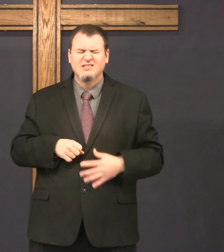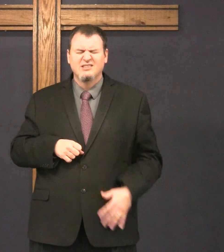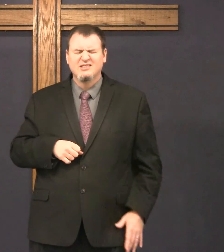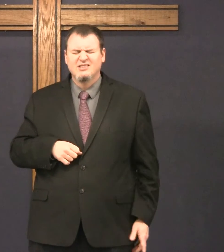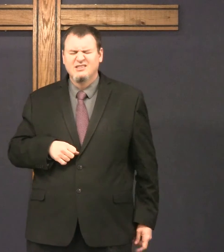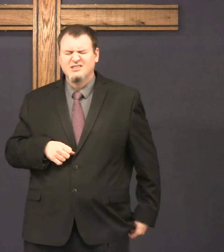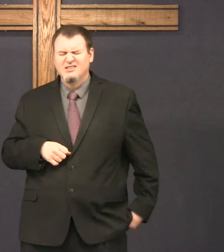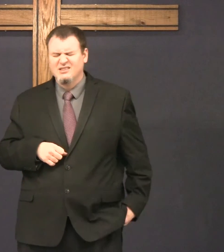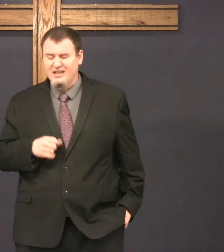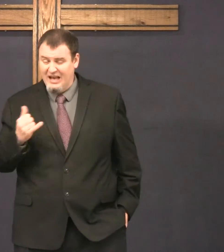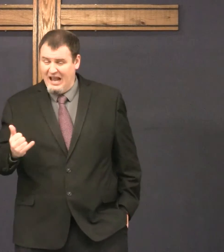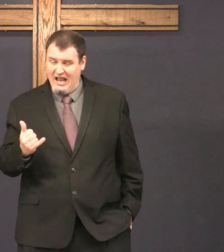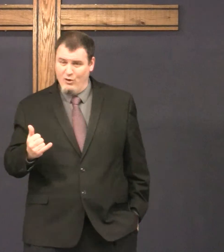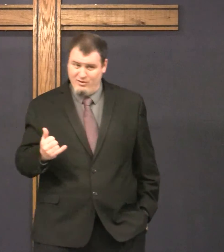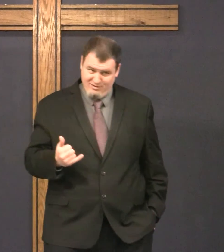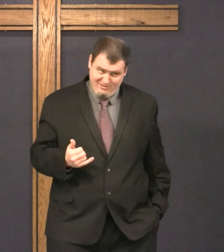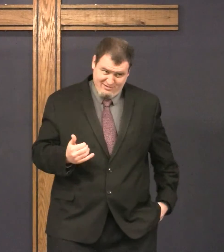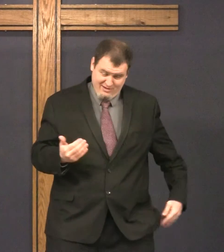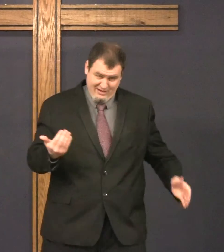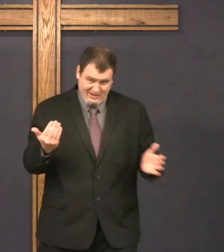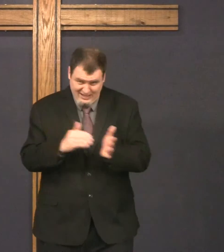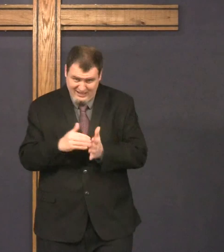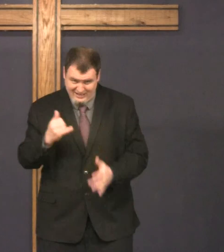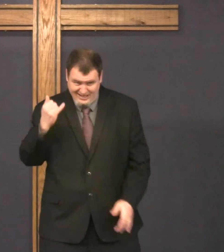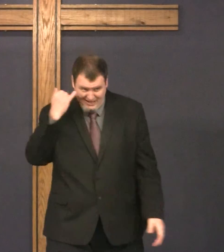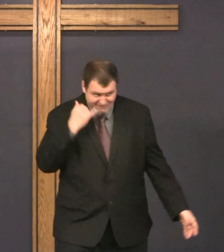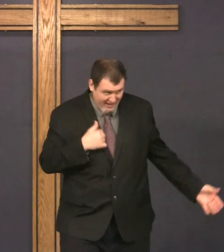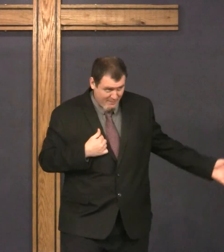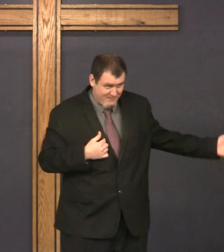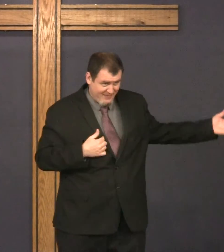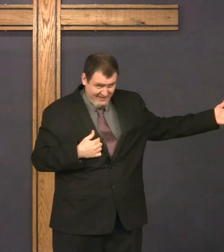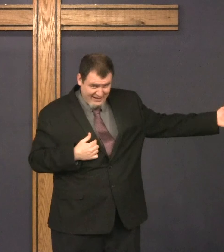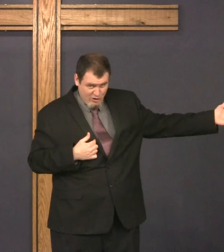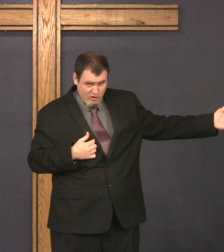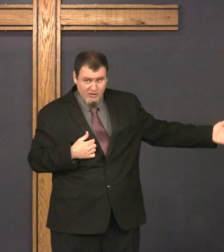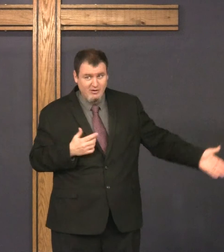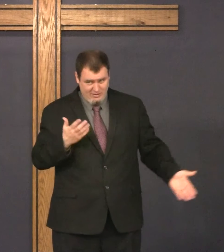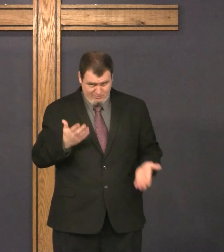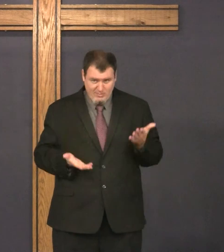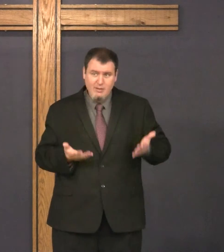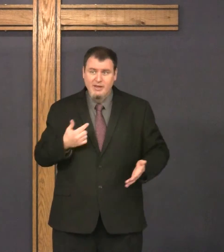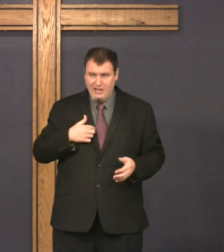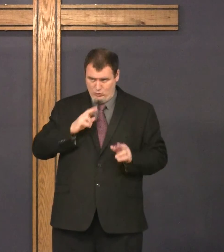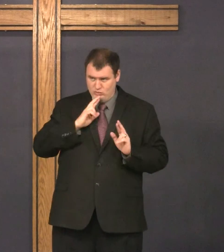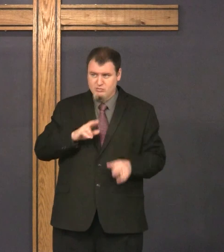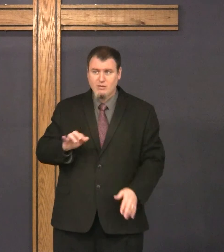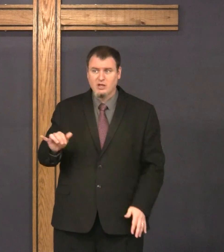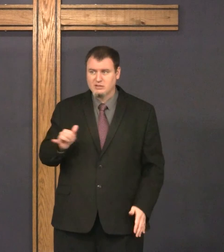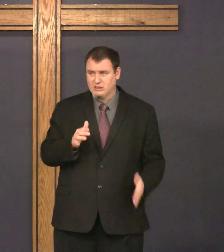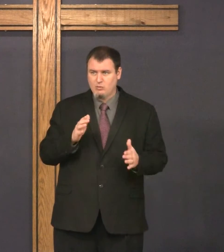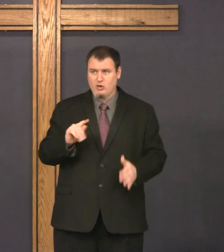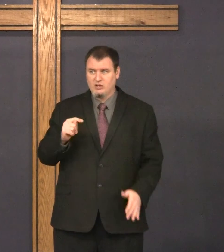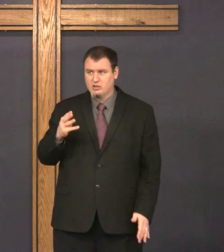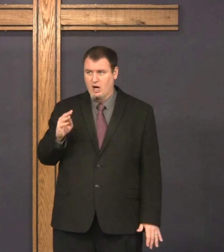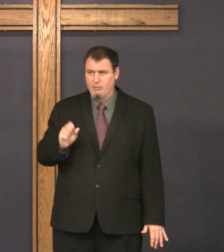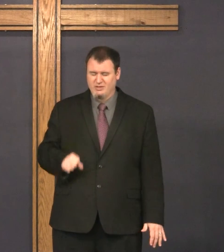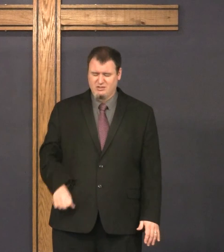Thomas. Now, again, imagine this. Maybe I would have